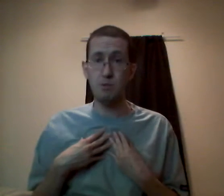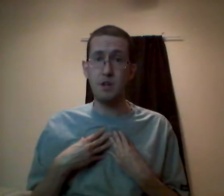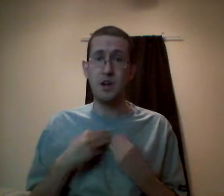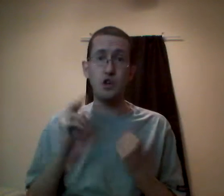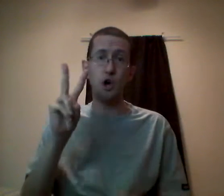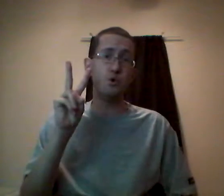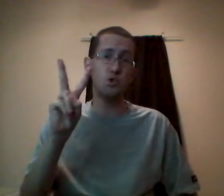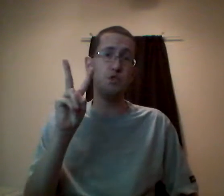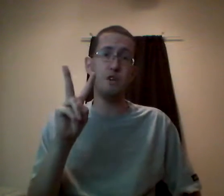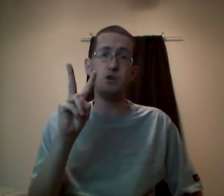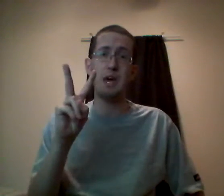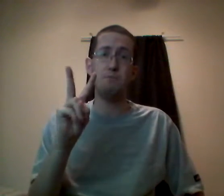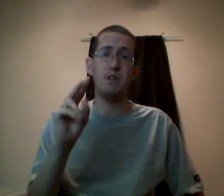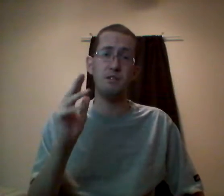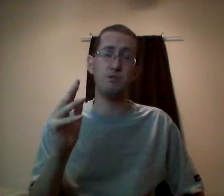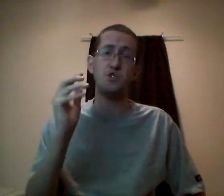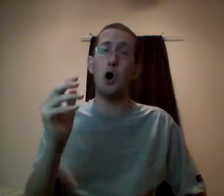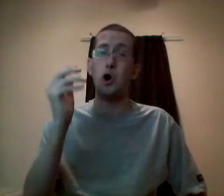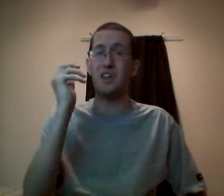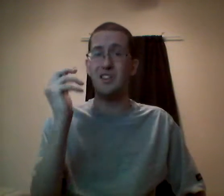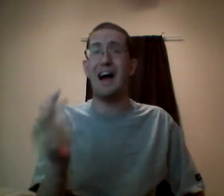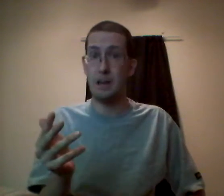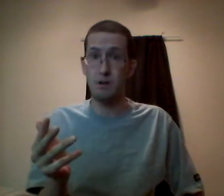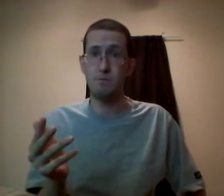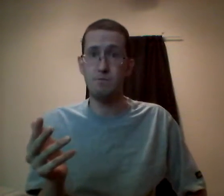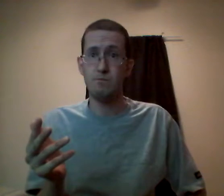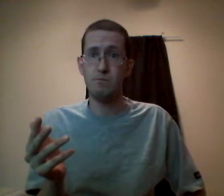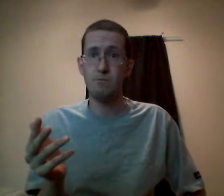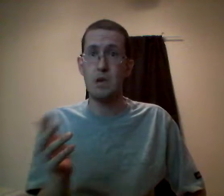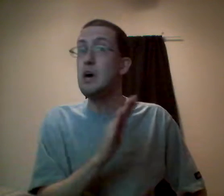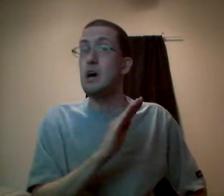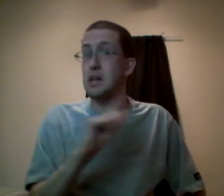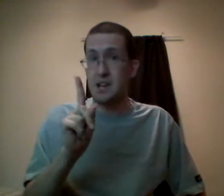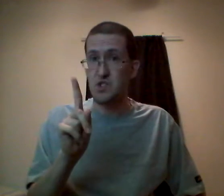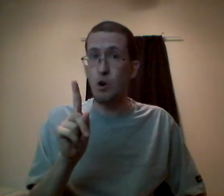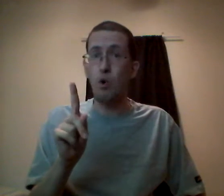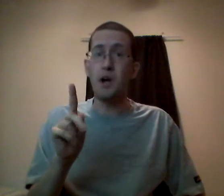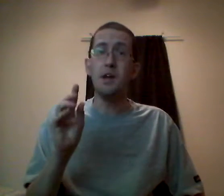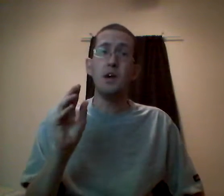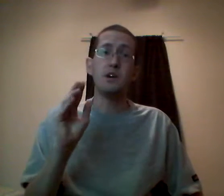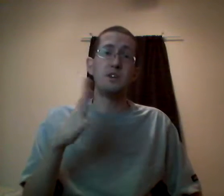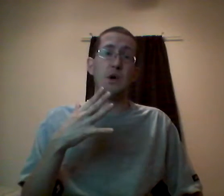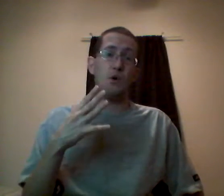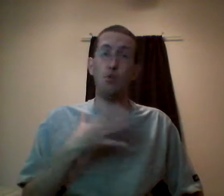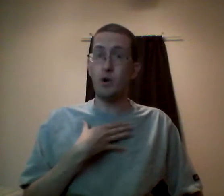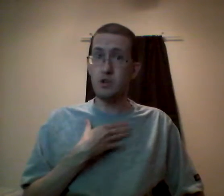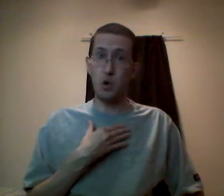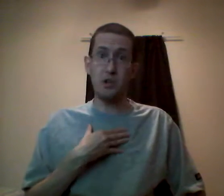believe that no two video game playthroughs are alike. Not a single one. Because we're in control of